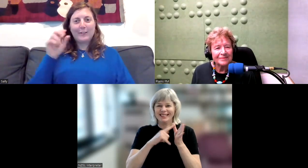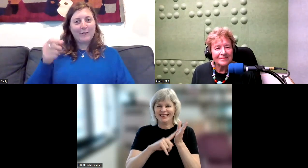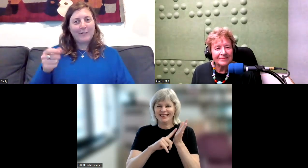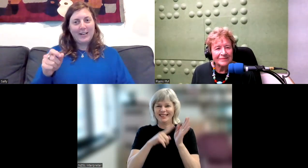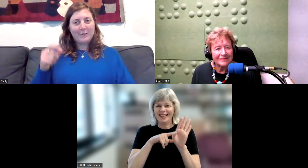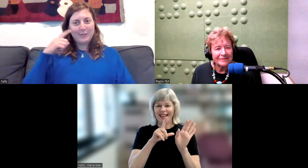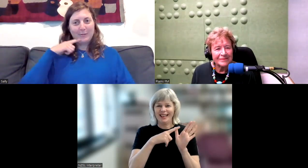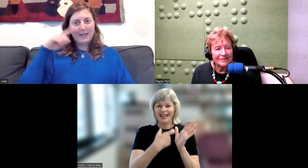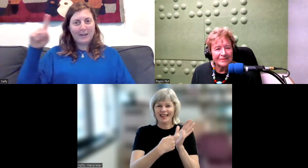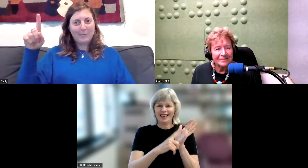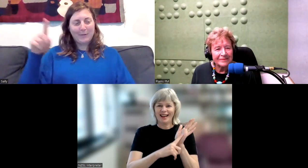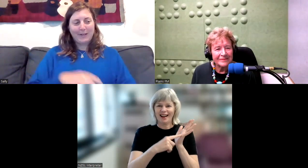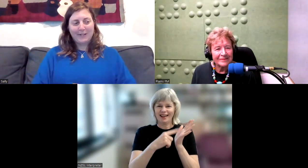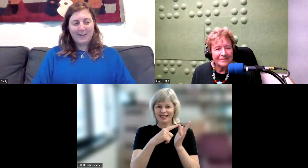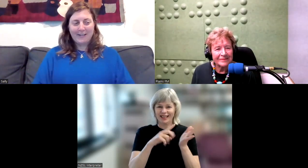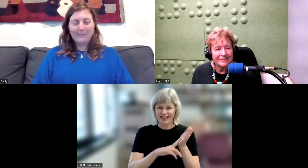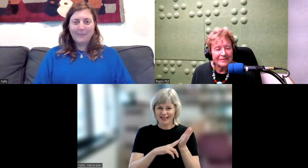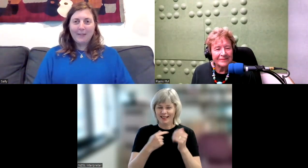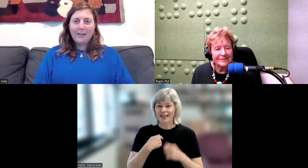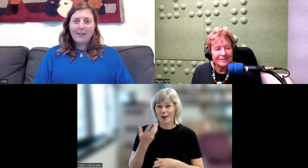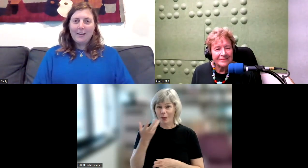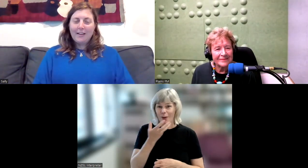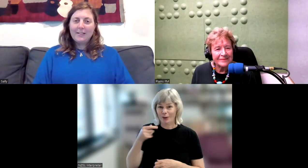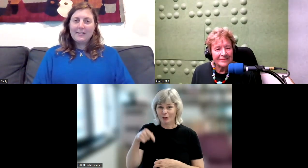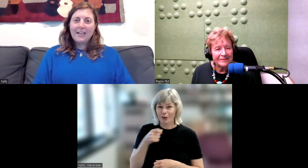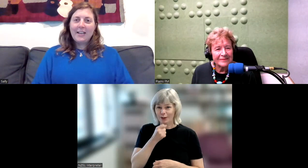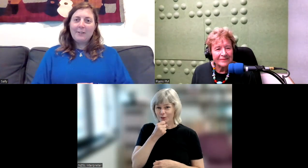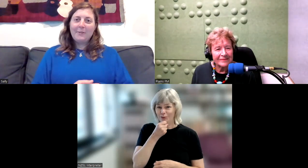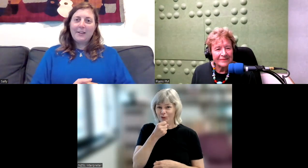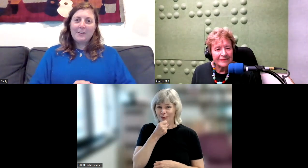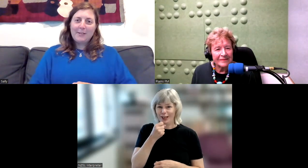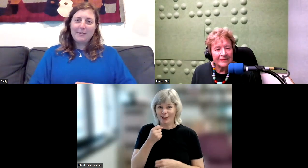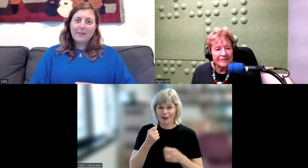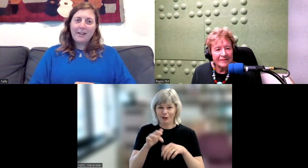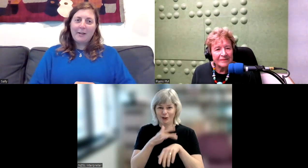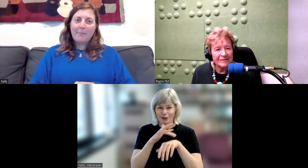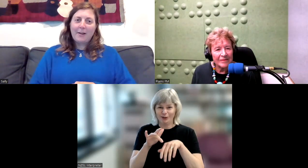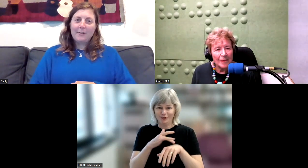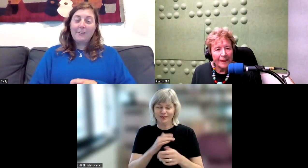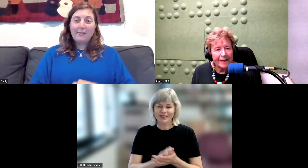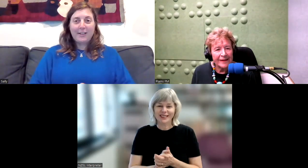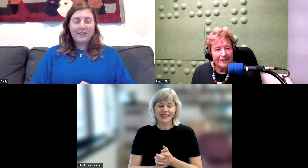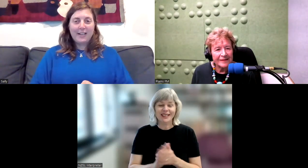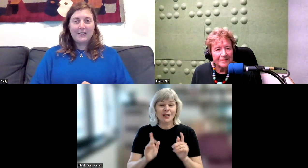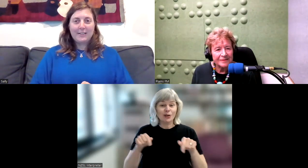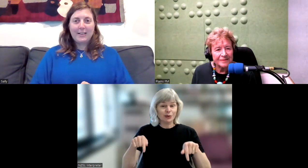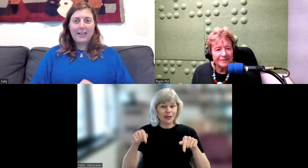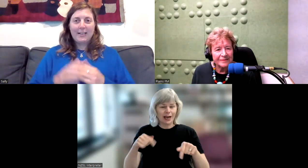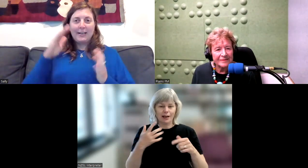of the radio show Speak Up Kōrero Tia. Today we're going to be talking about deaf education in